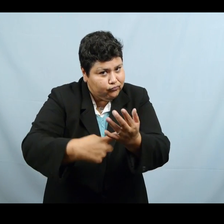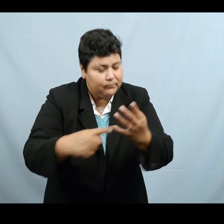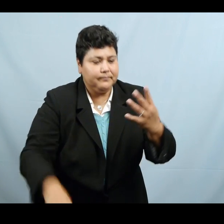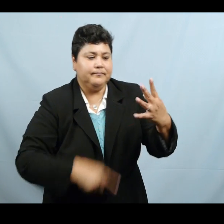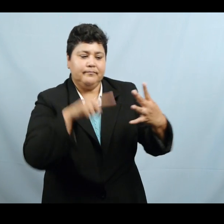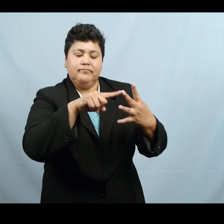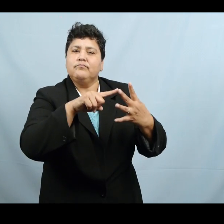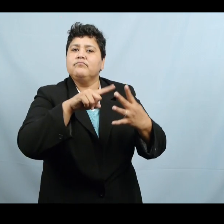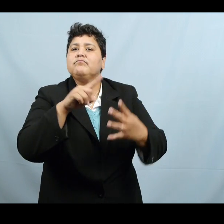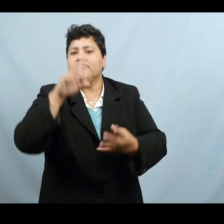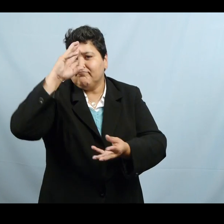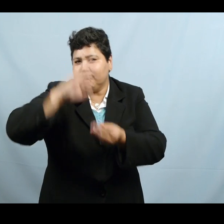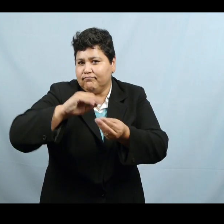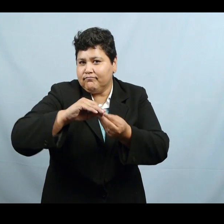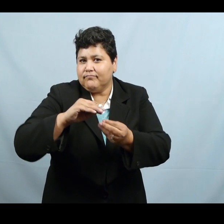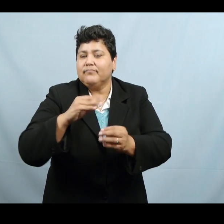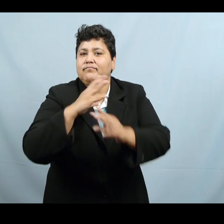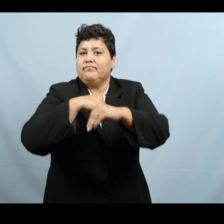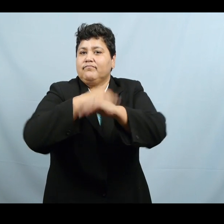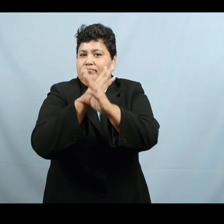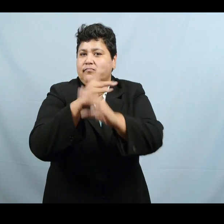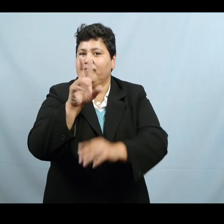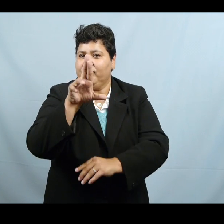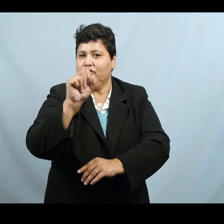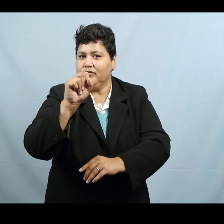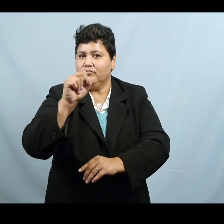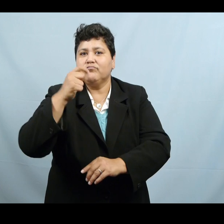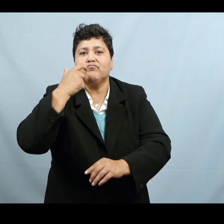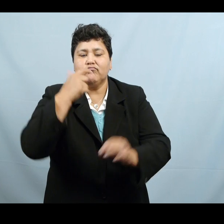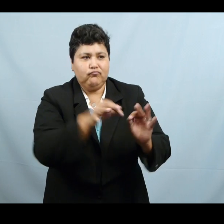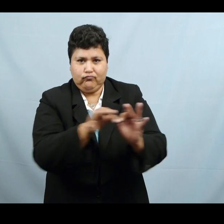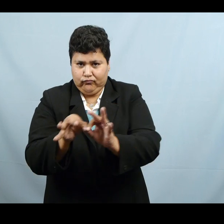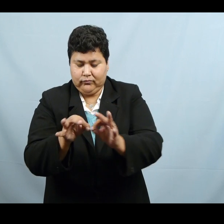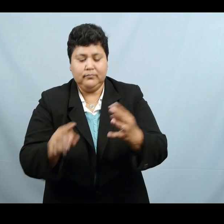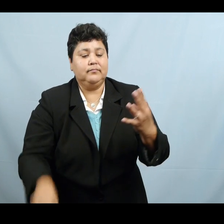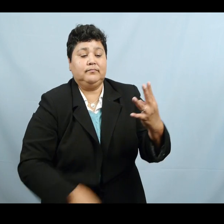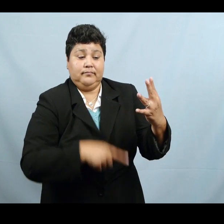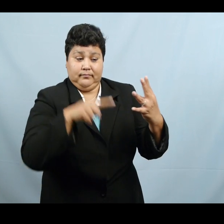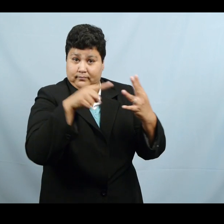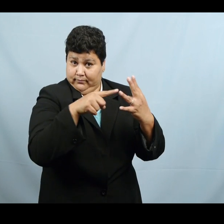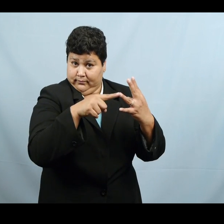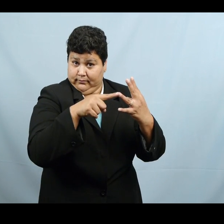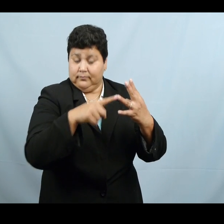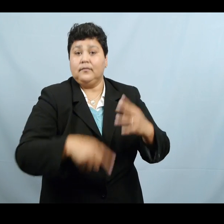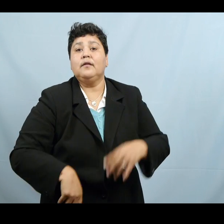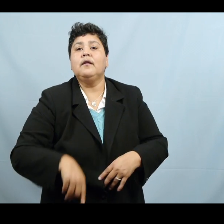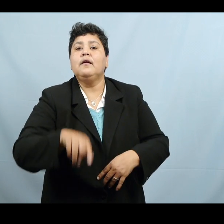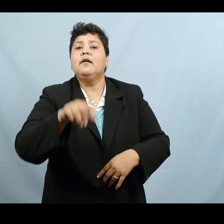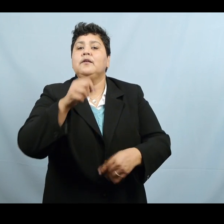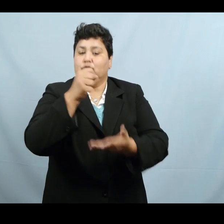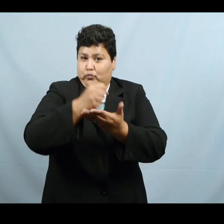Austin include social services and education and counseling, including working with the CDI.